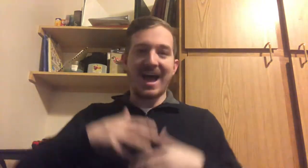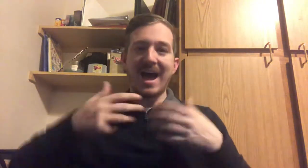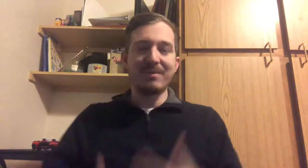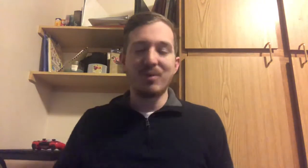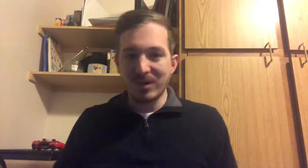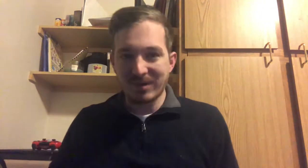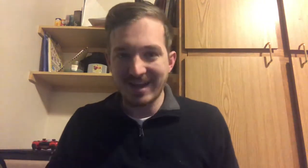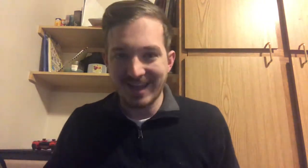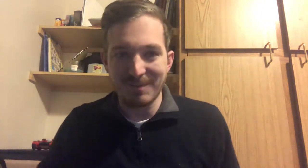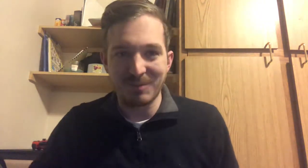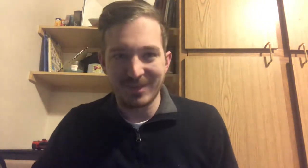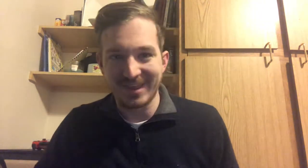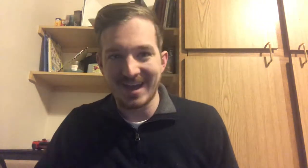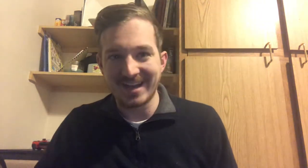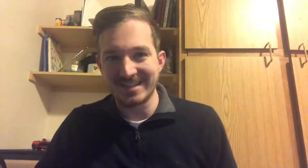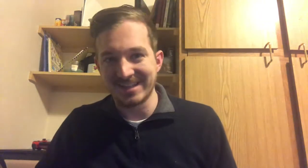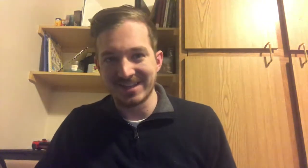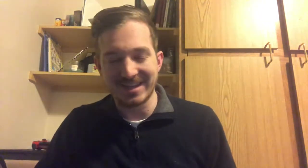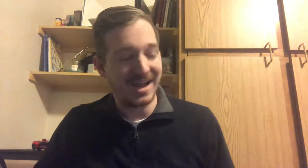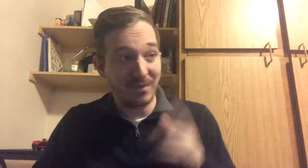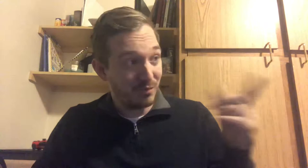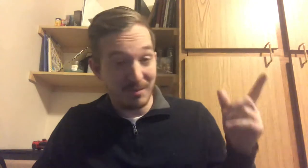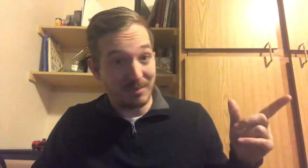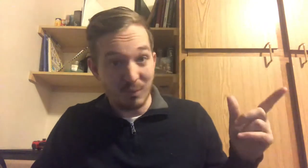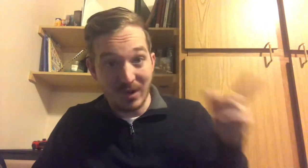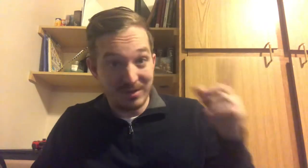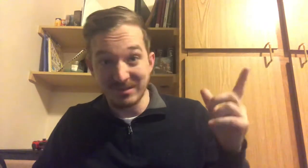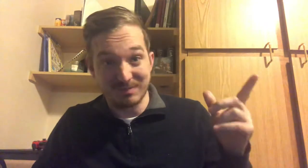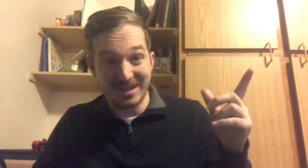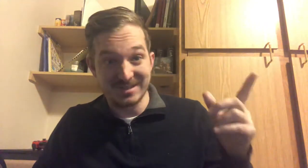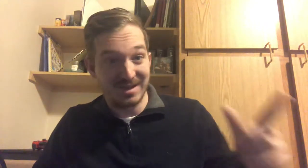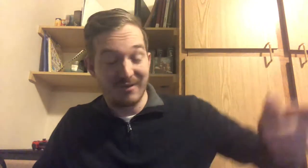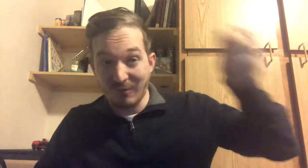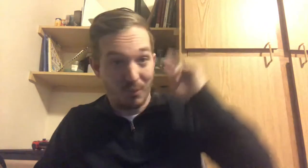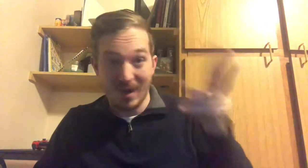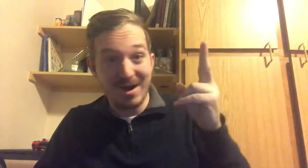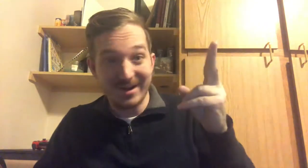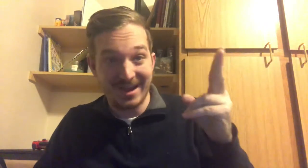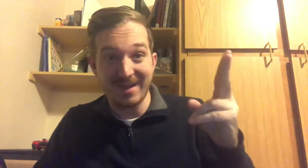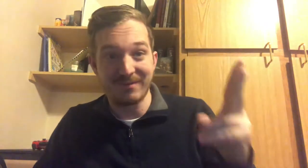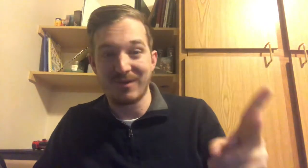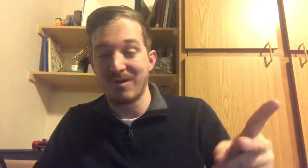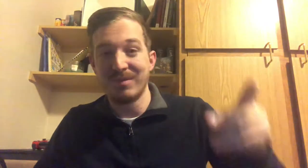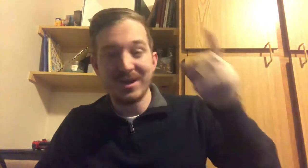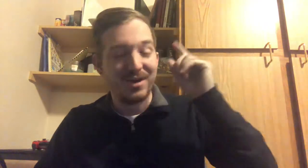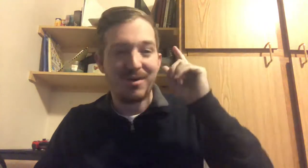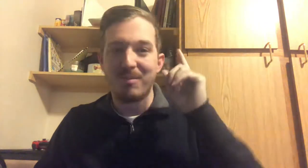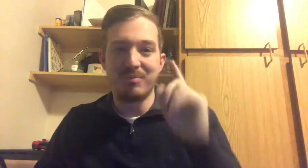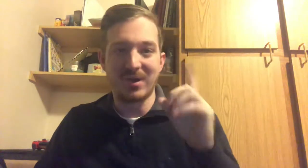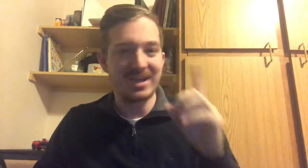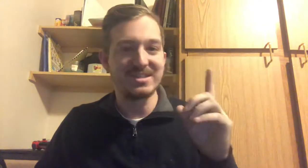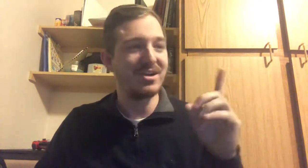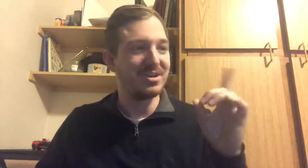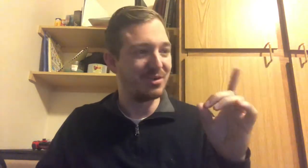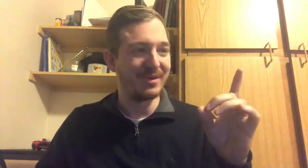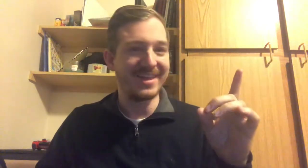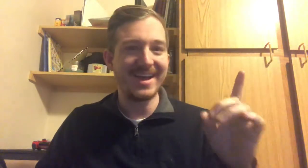I'm the one who kind of came up with the idea thing. I don't remember what it was based off of or where it came from, but I started doing that